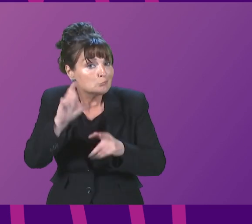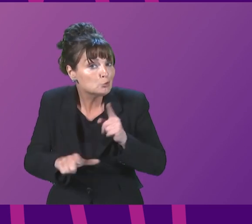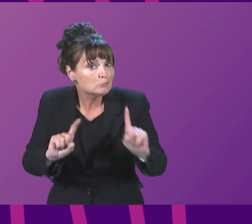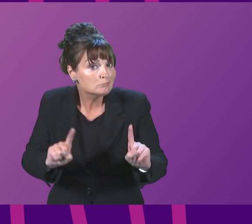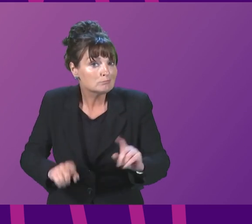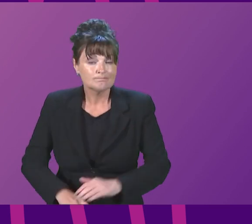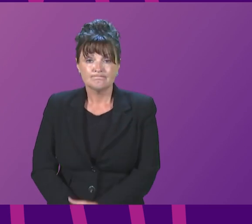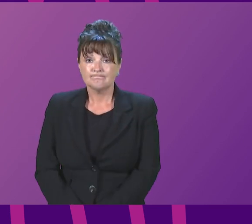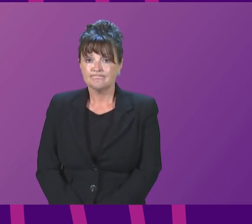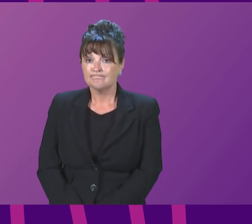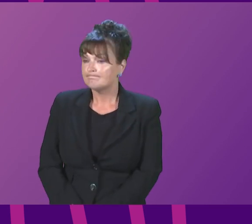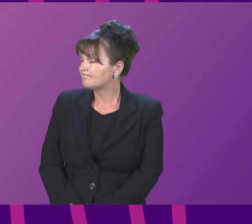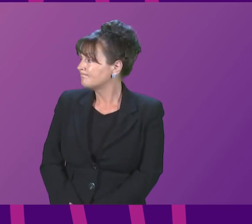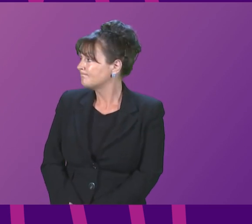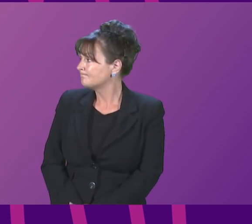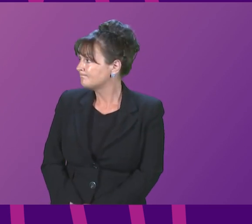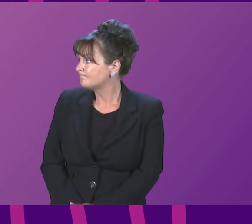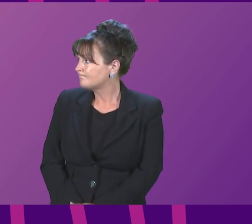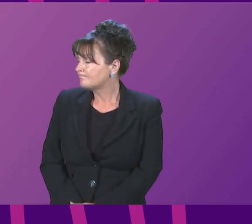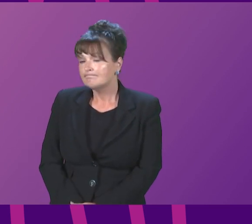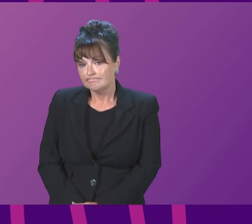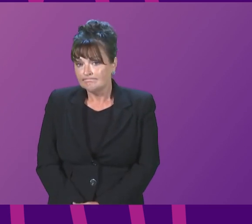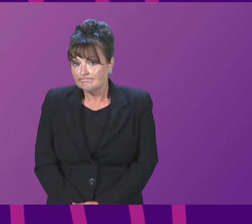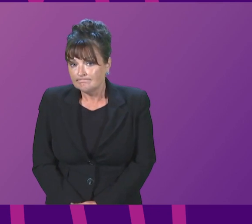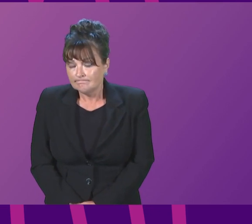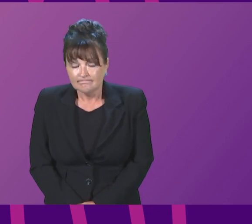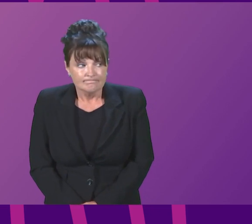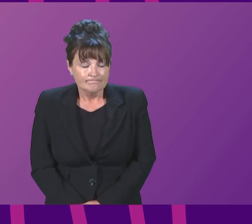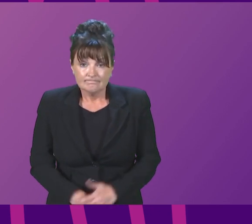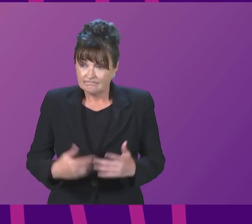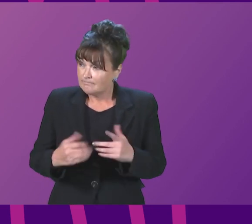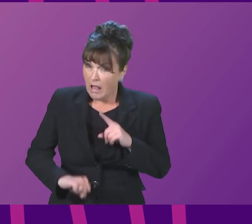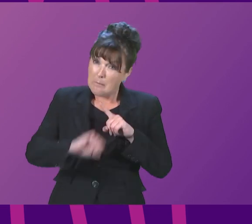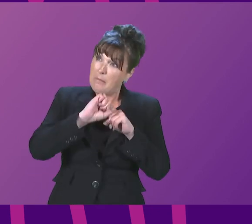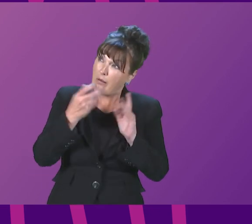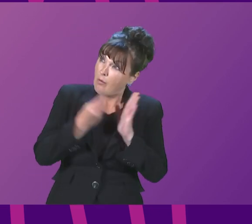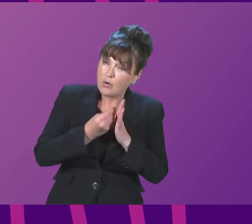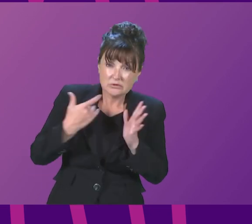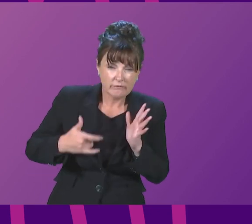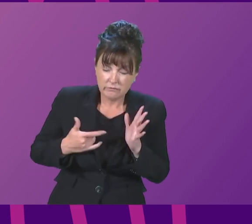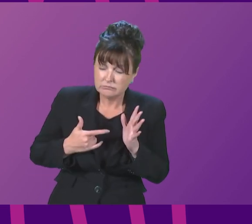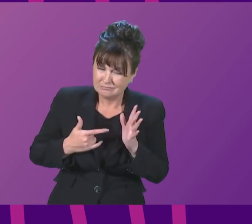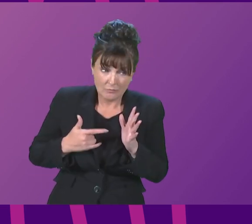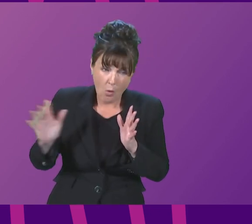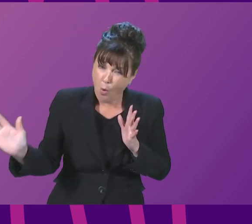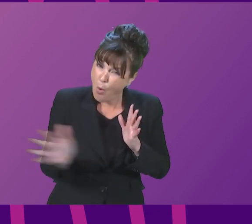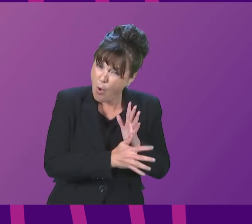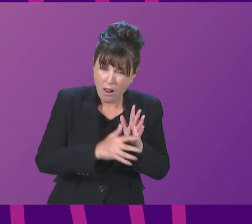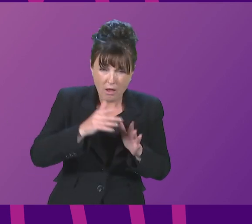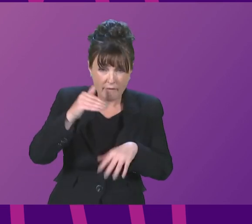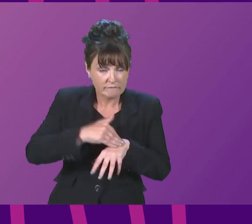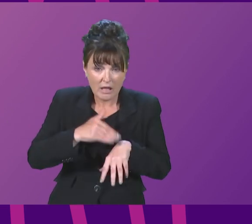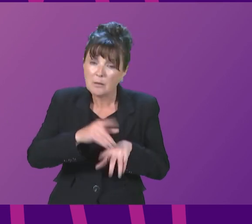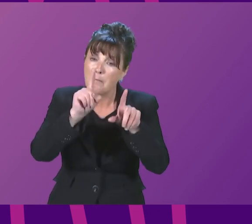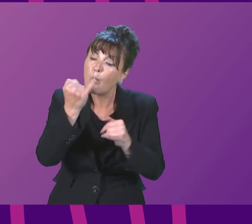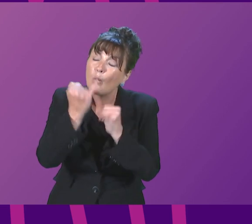The impacts of the cost of living crisis are being felt by all households and disproportionately impact people on the lowest incomes